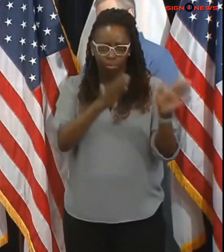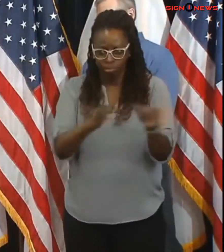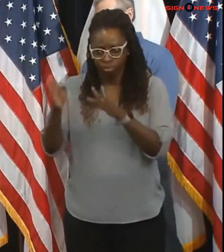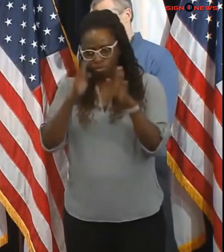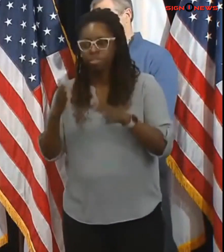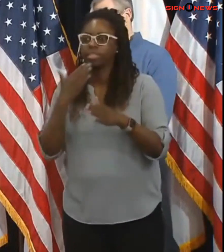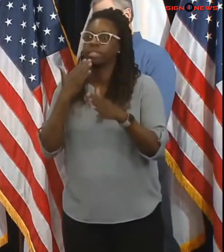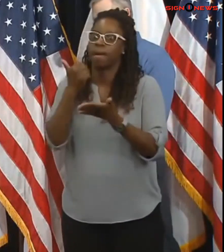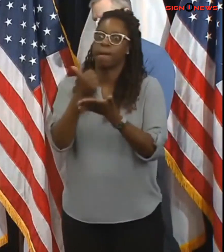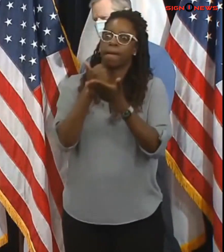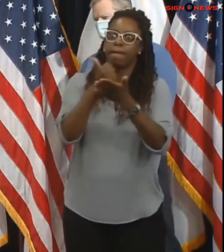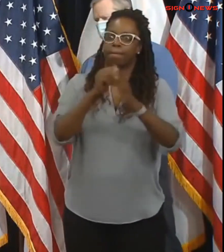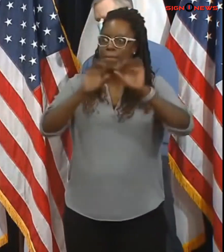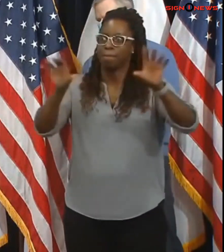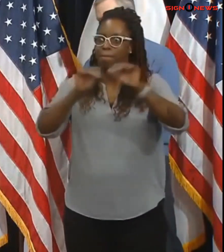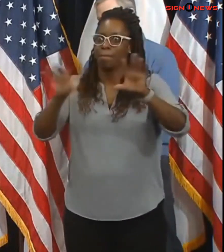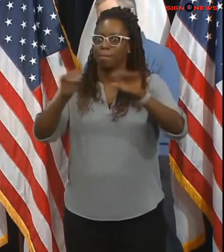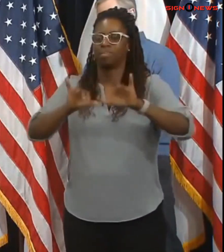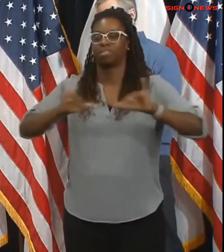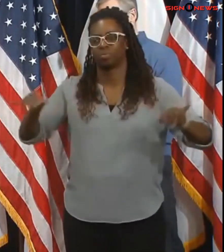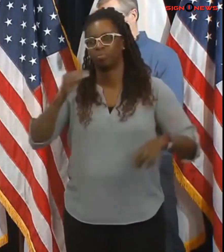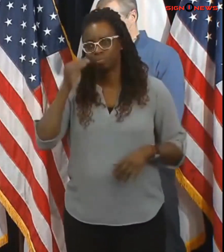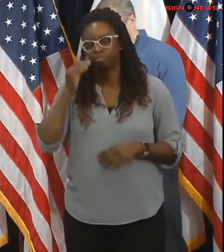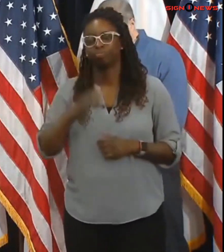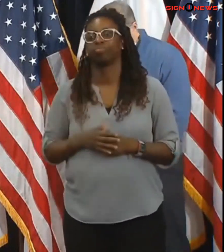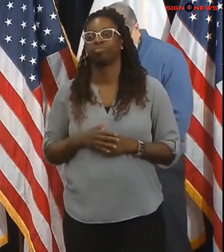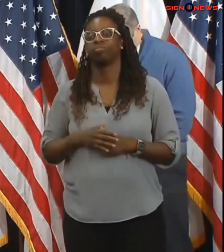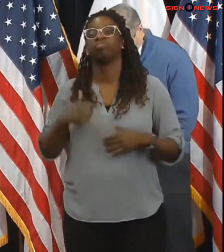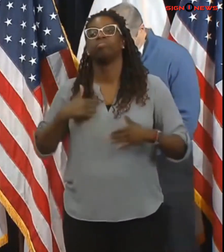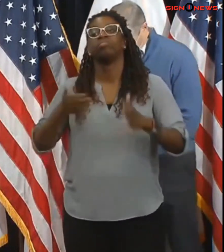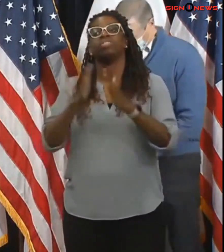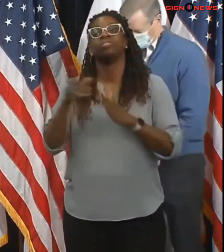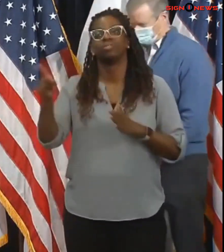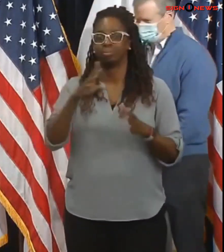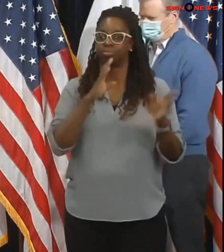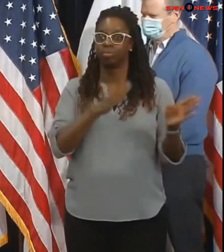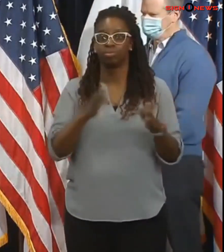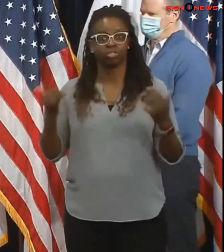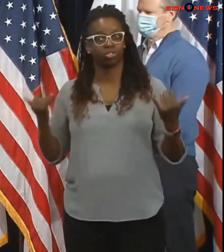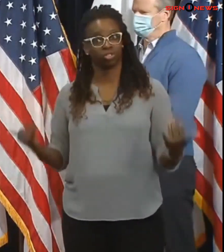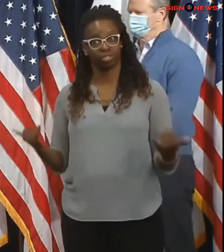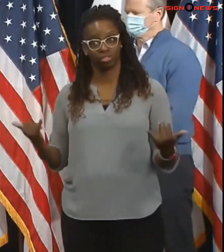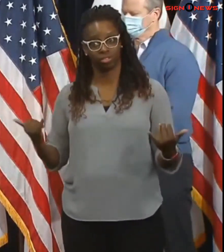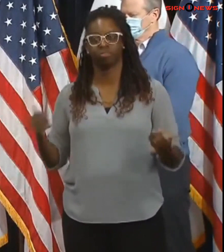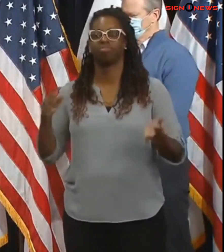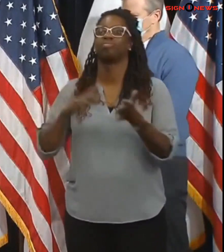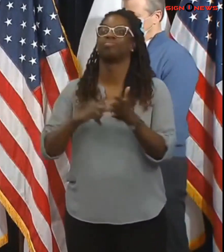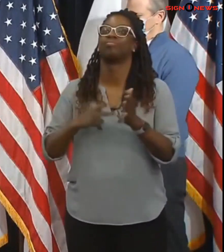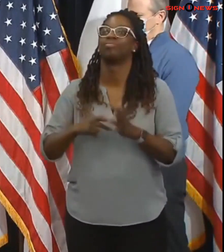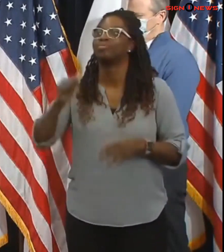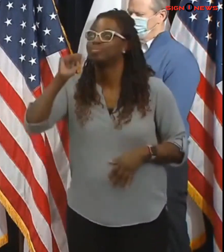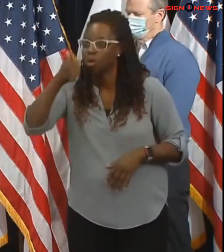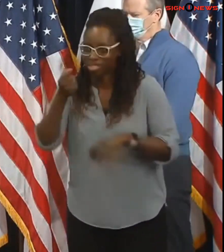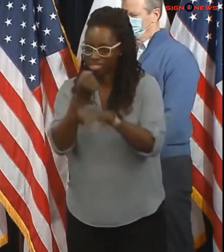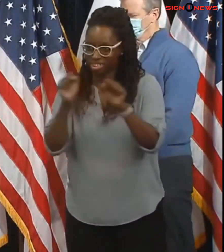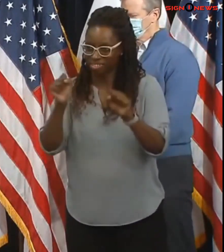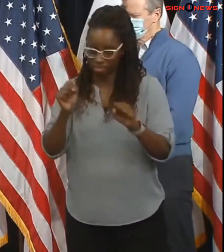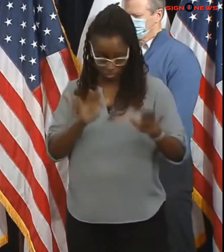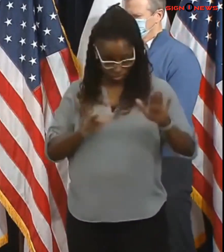some basic steps to prepare today so that you are safe tomorrow power outages are a concern particularly in